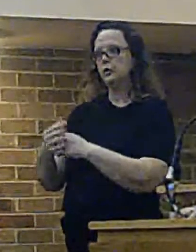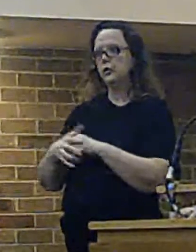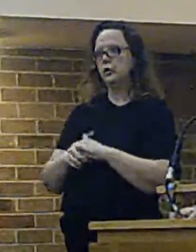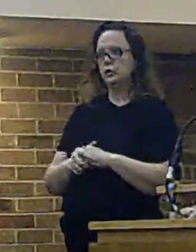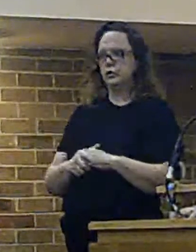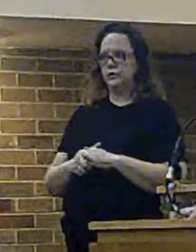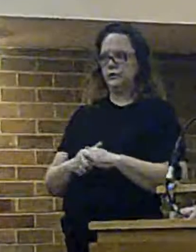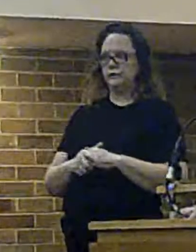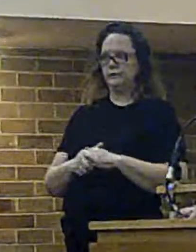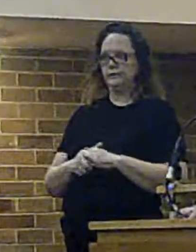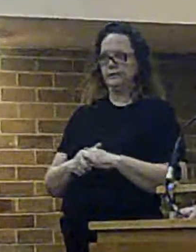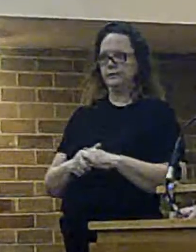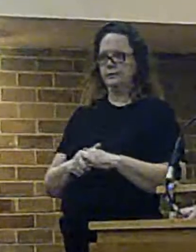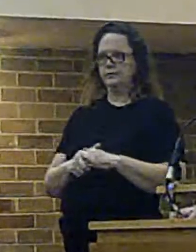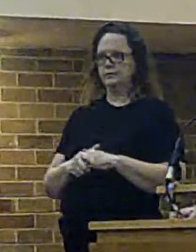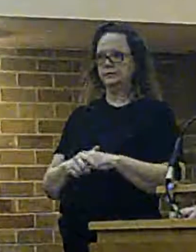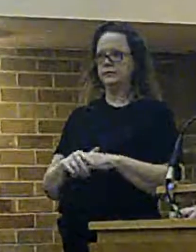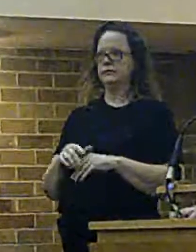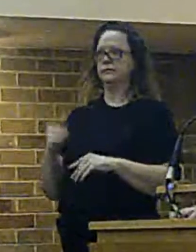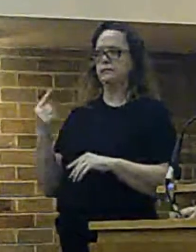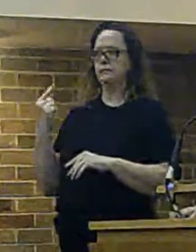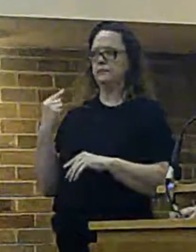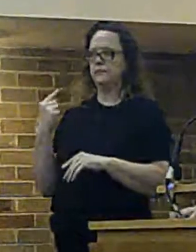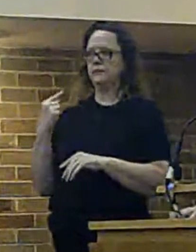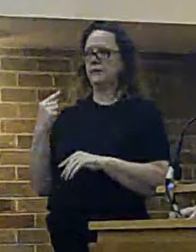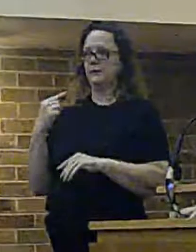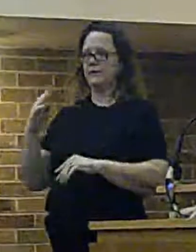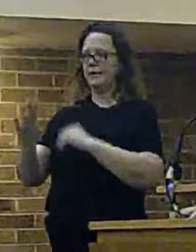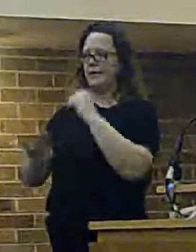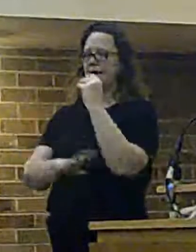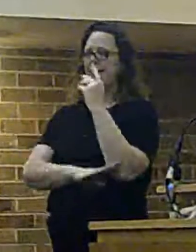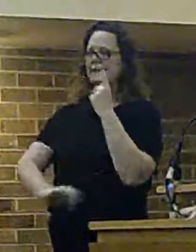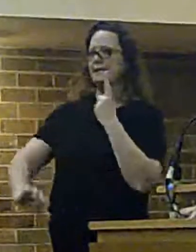with the least impact of operational response outcome.